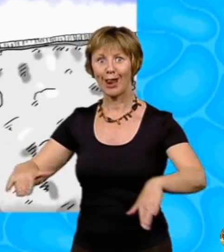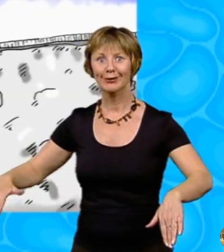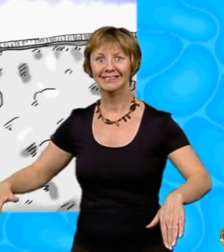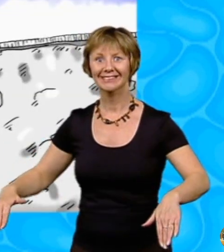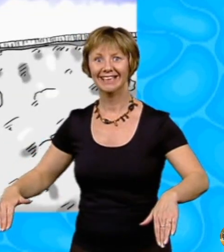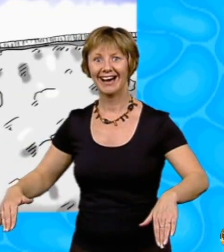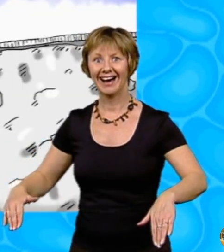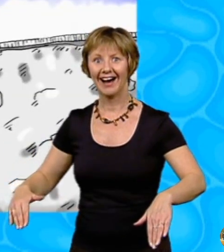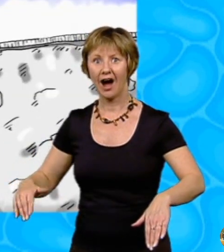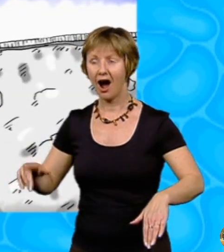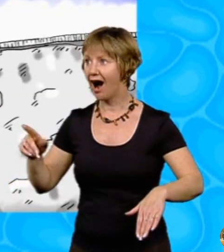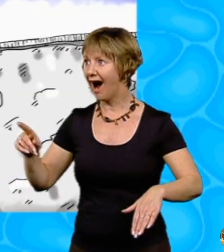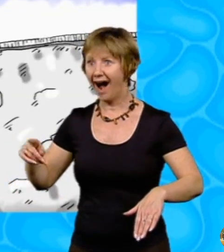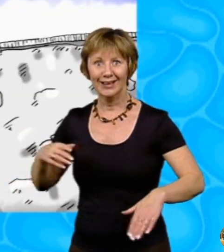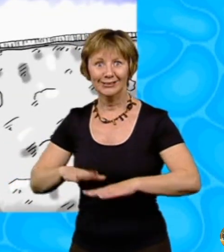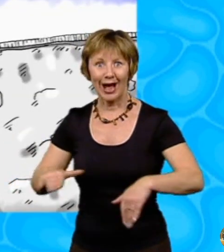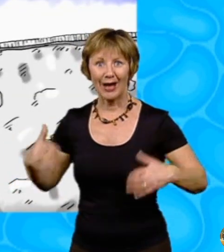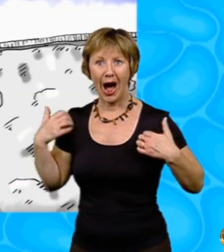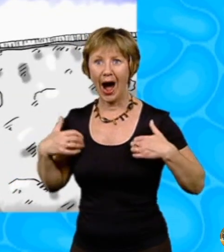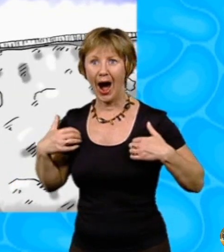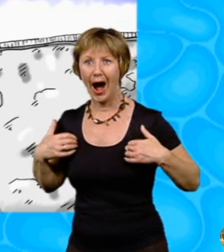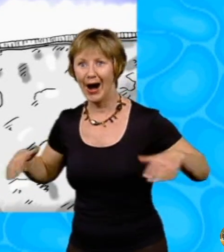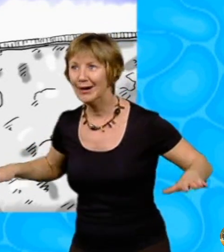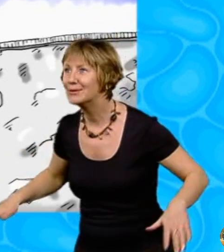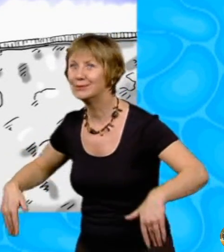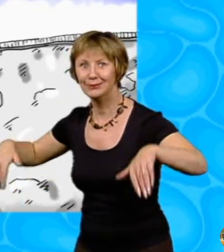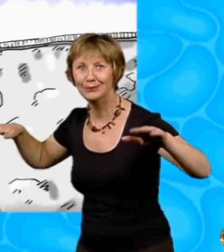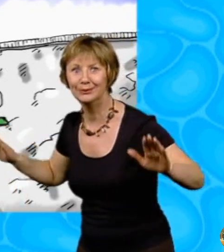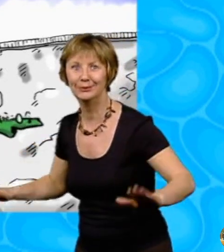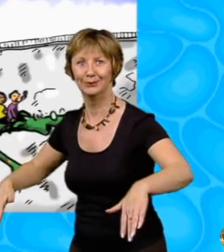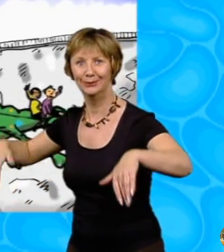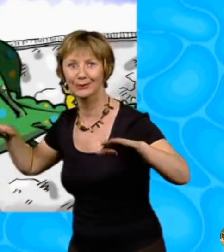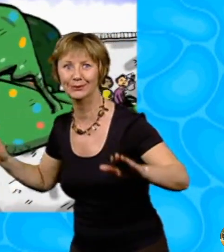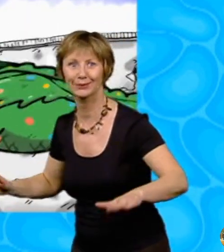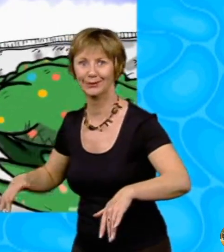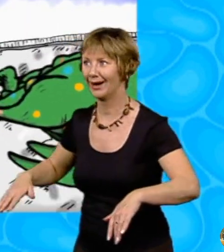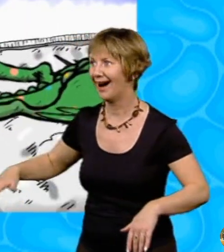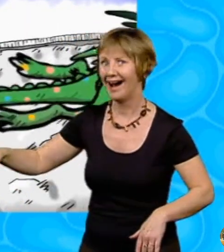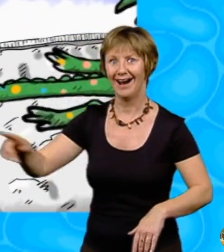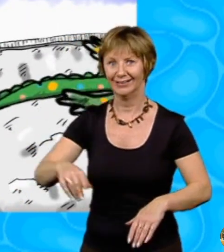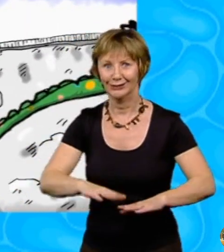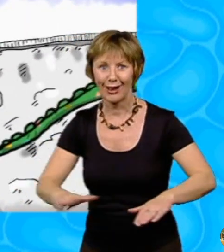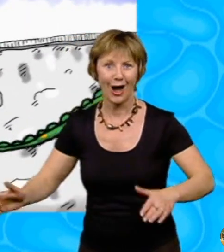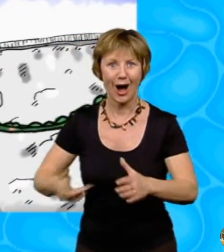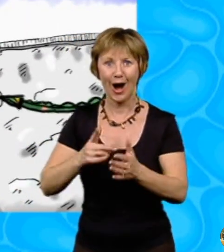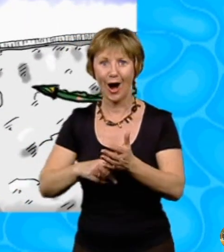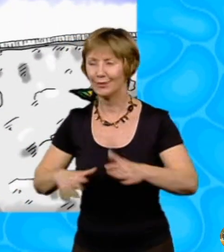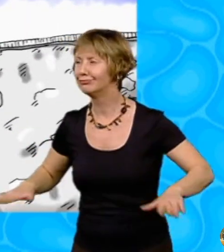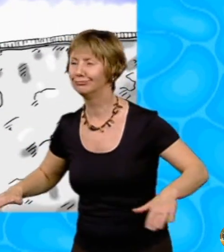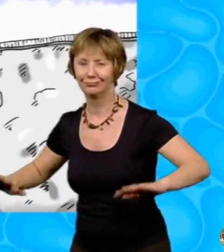Miss Porter gave everyone in the class a ride on her back, over the sea and along the beach, until the crisps wore off and she turned back